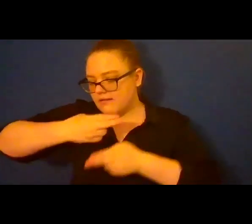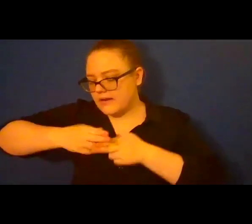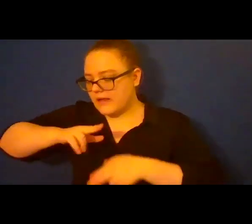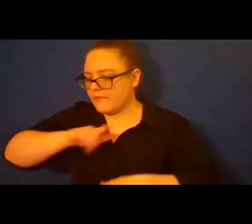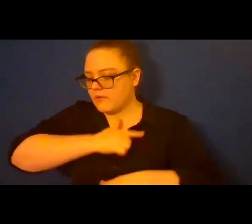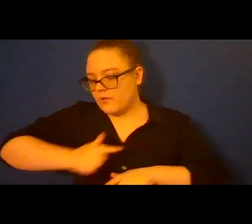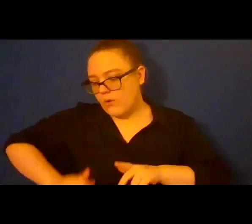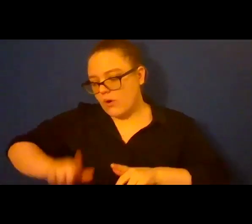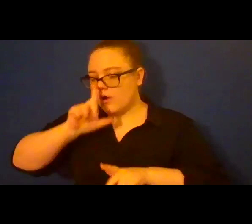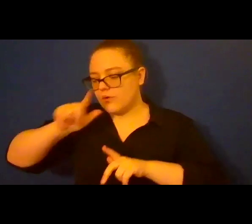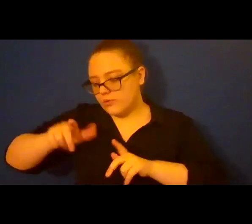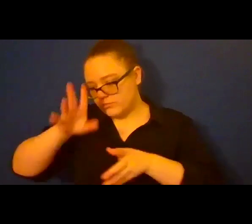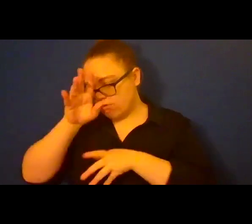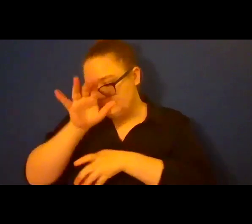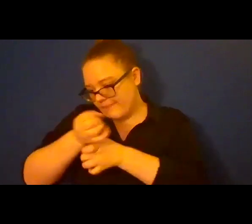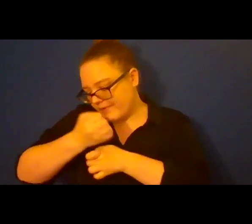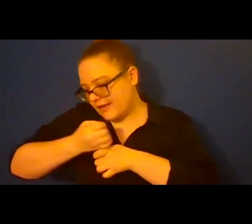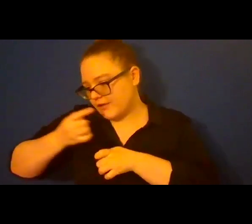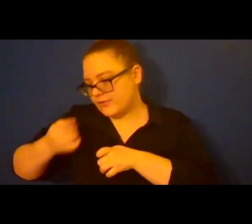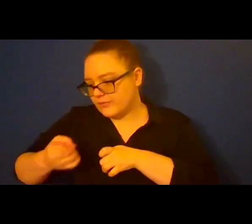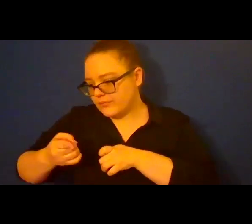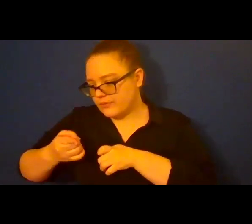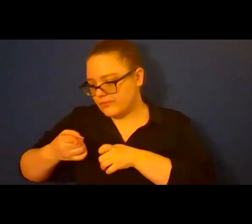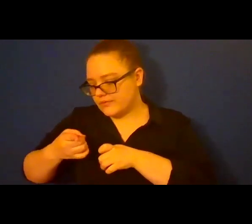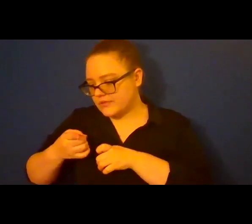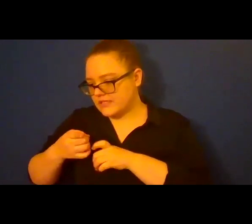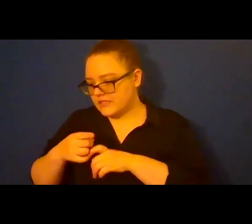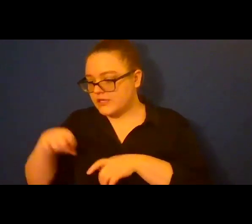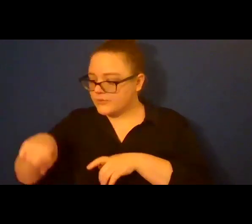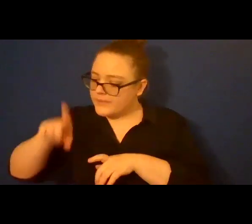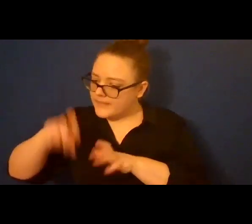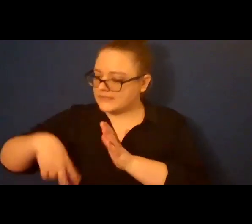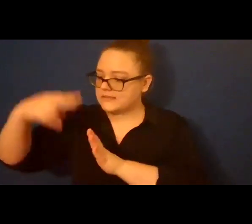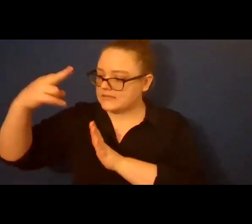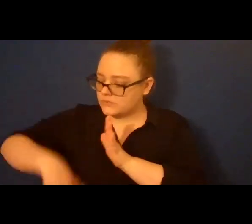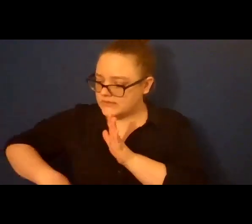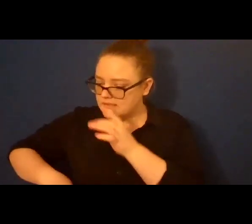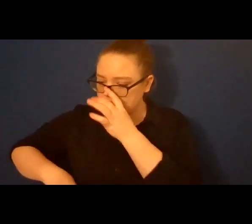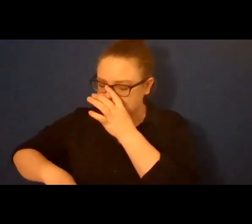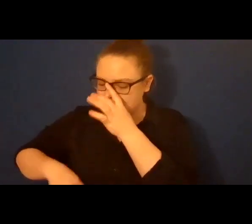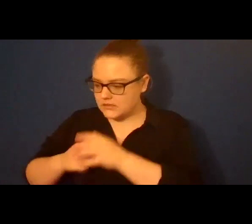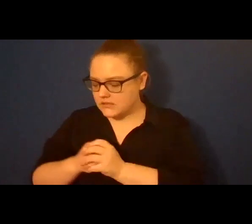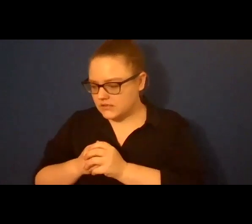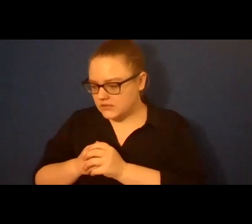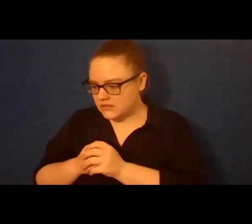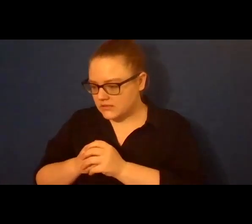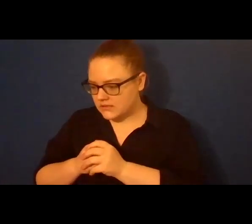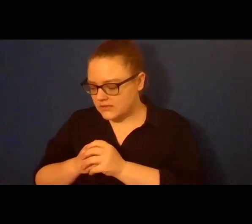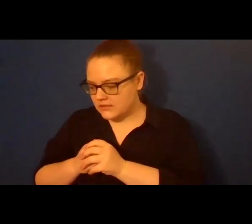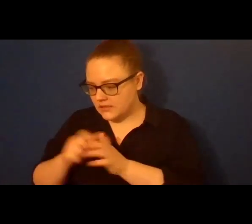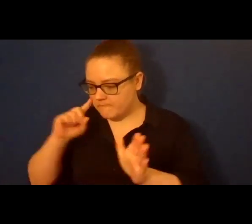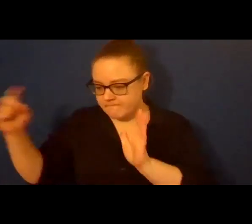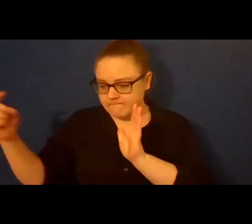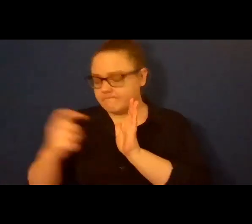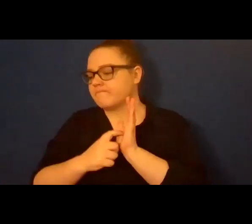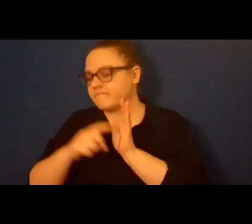created you from a clot and thus literacy revelation. It wasn't